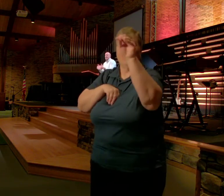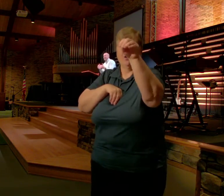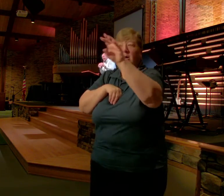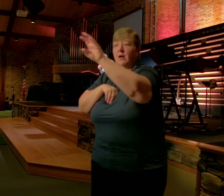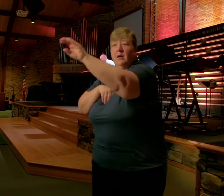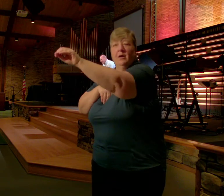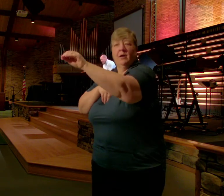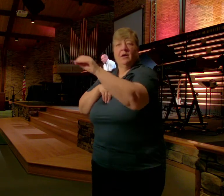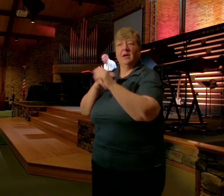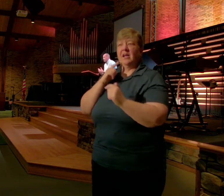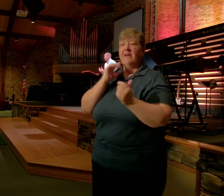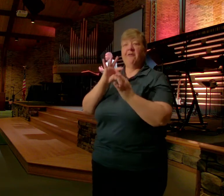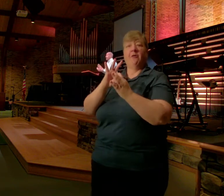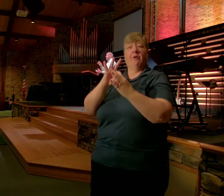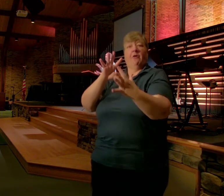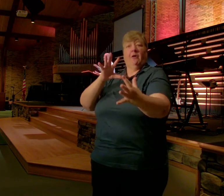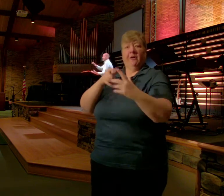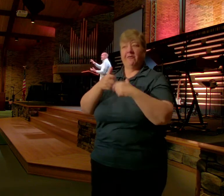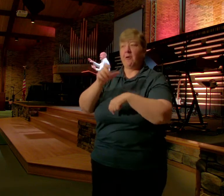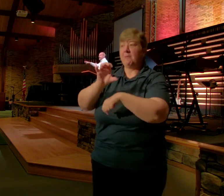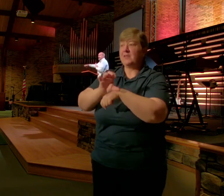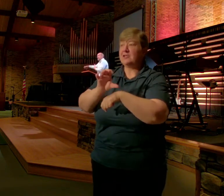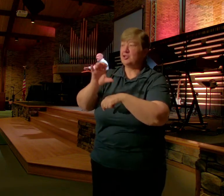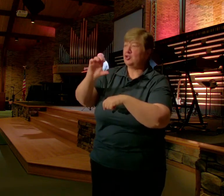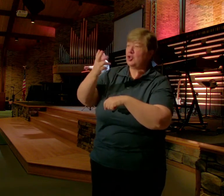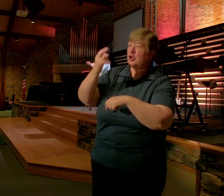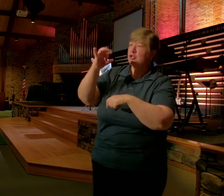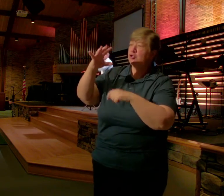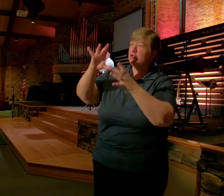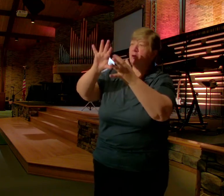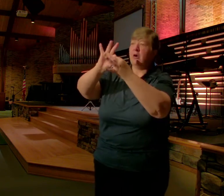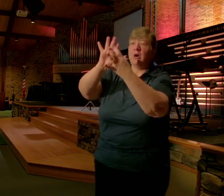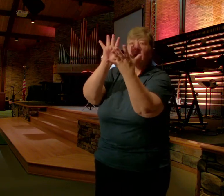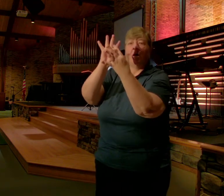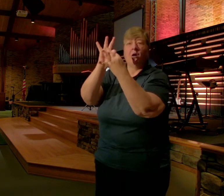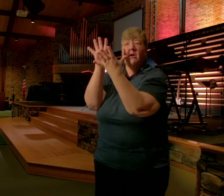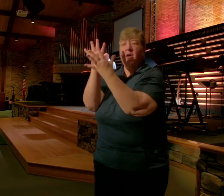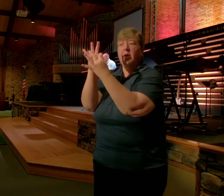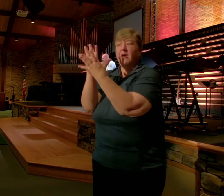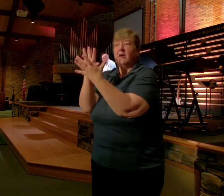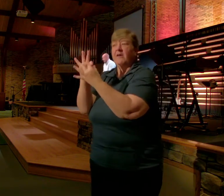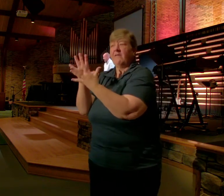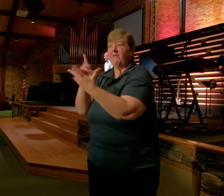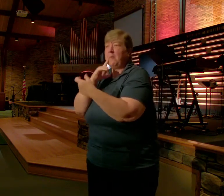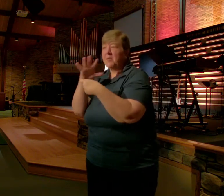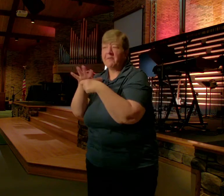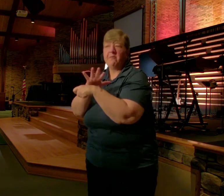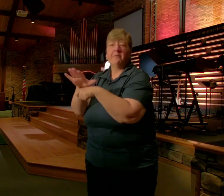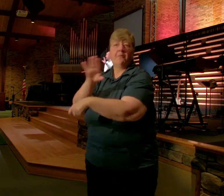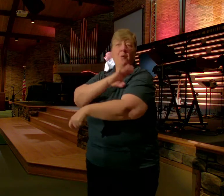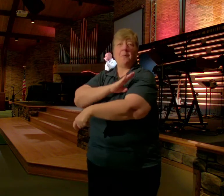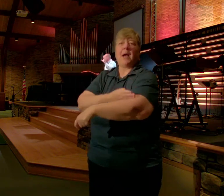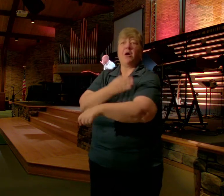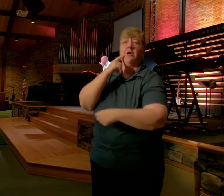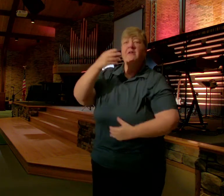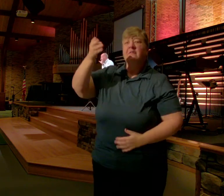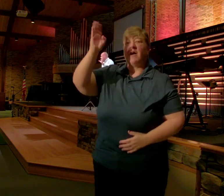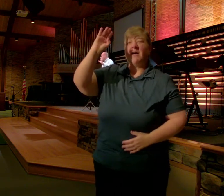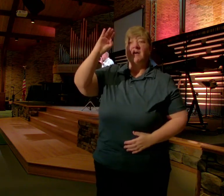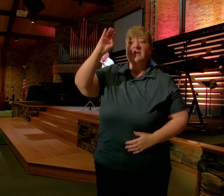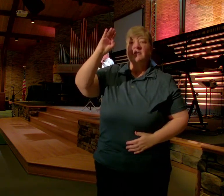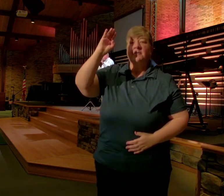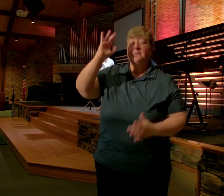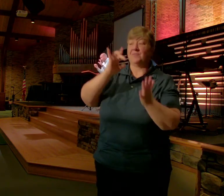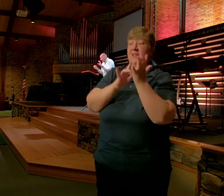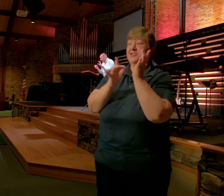Disconnect From the church You're disconnecting From the power Of God Jesus is the head